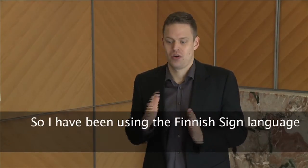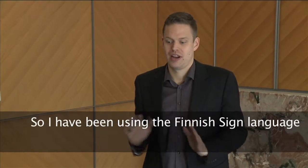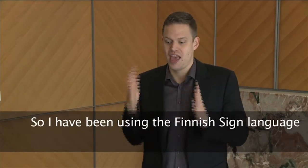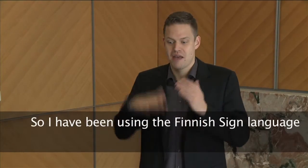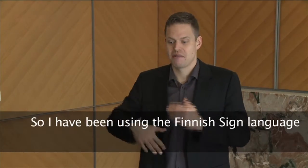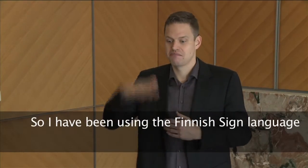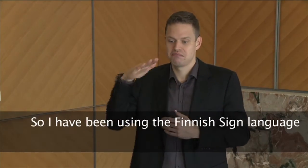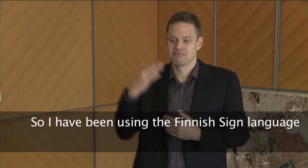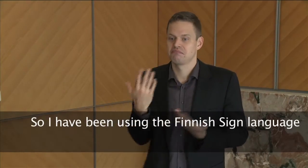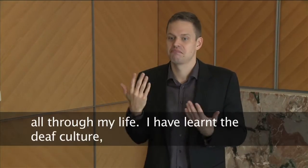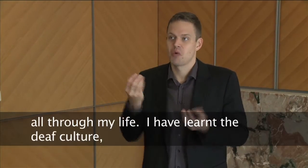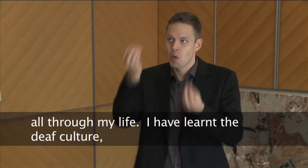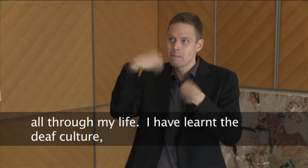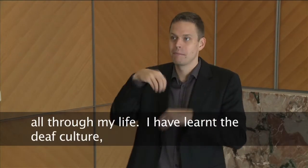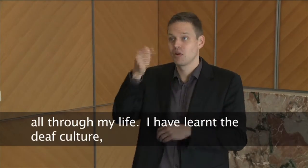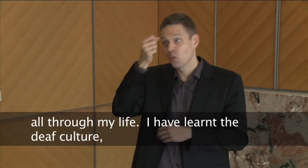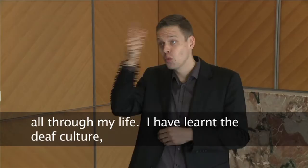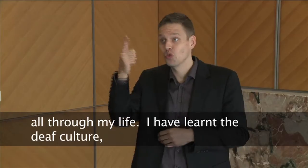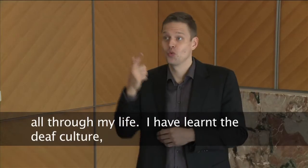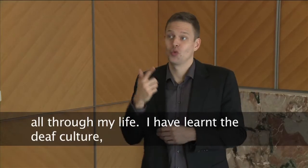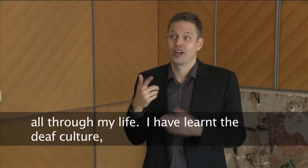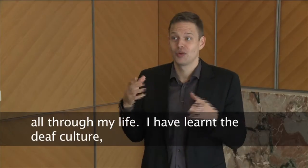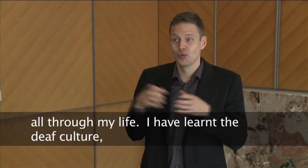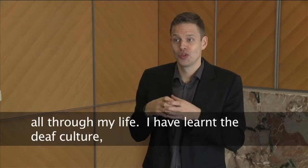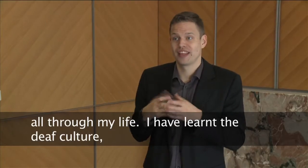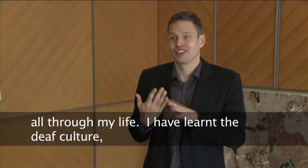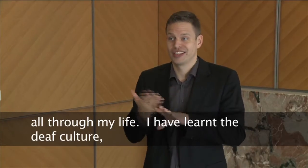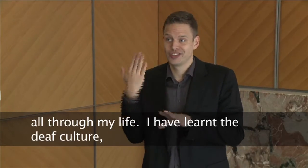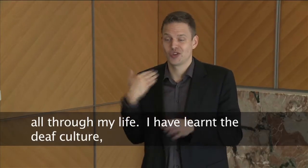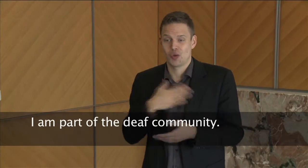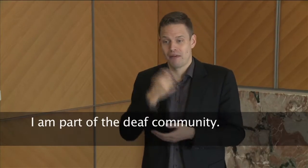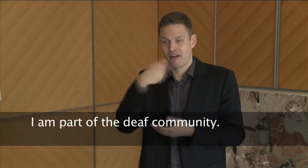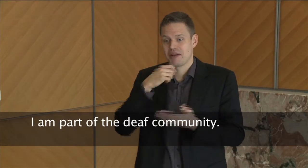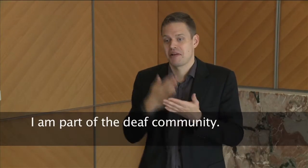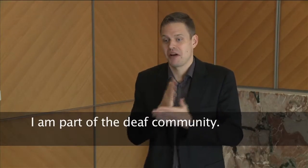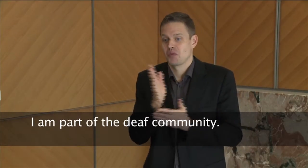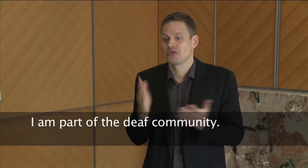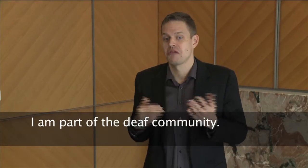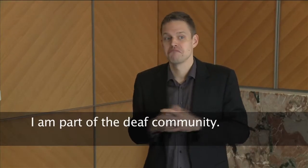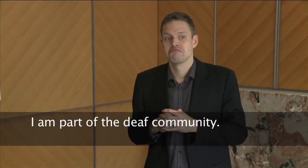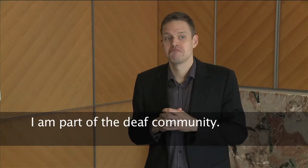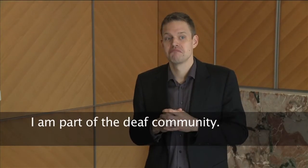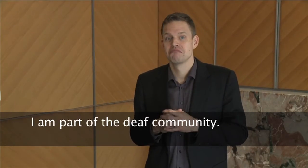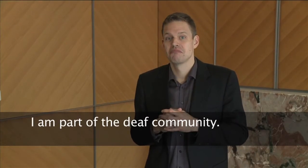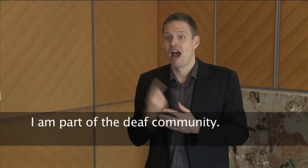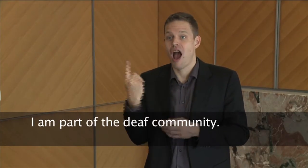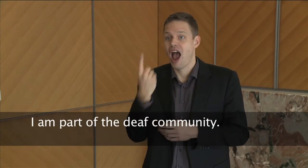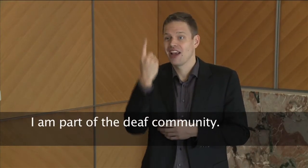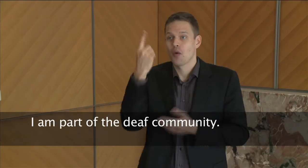the Finnish sign language all through my life. I've learned the deaf culture, I'm part of the deaf community, so